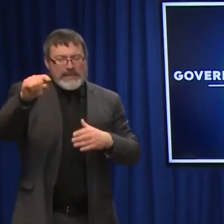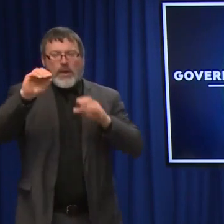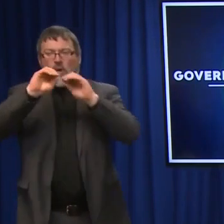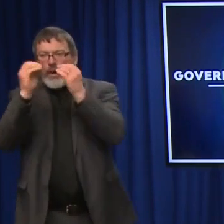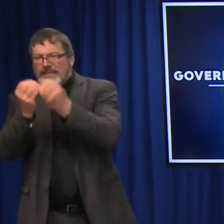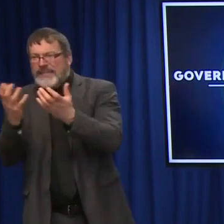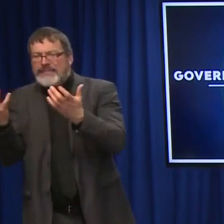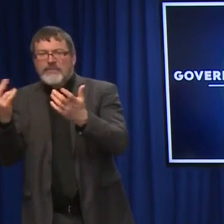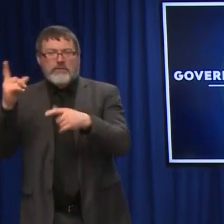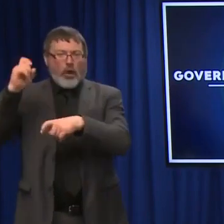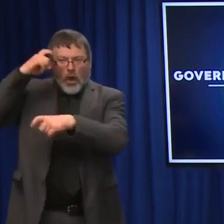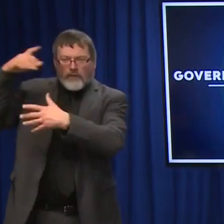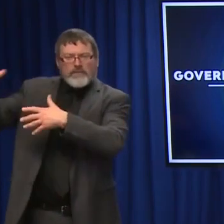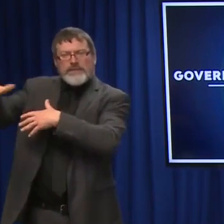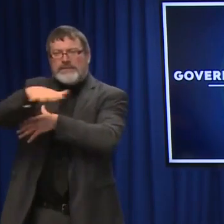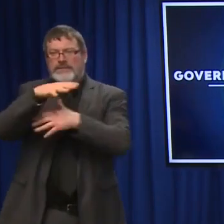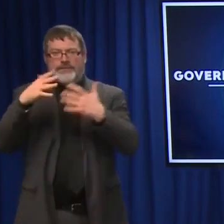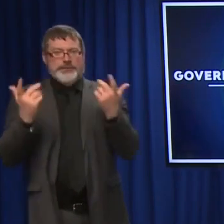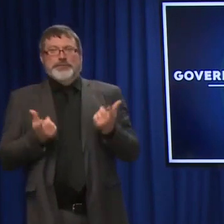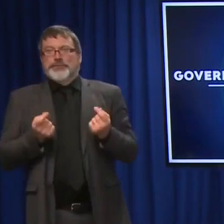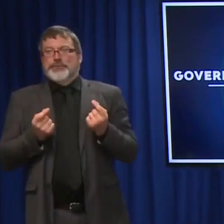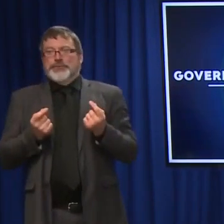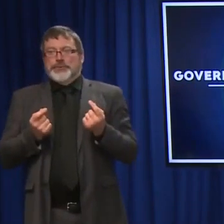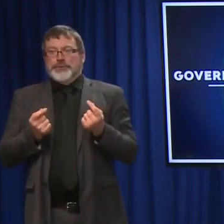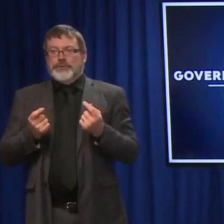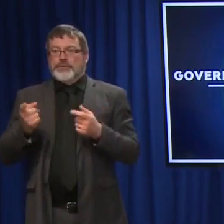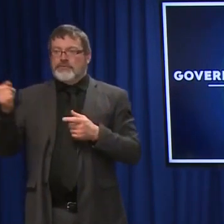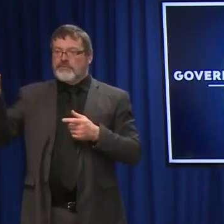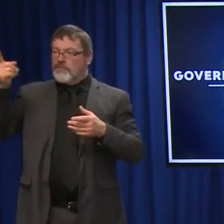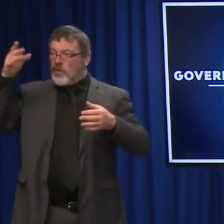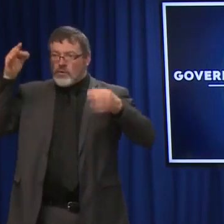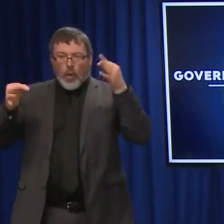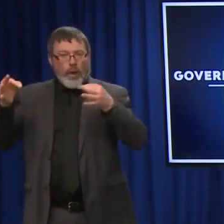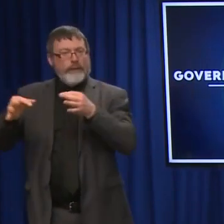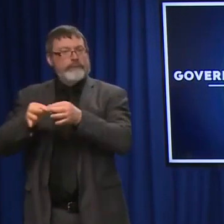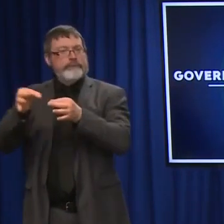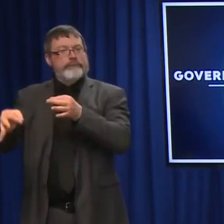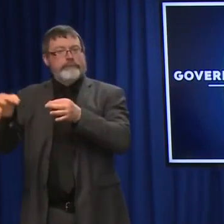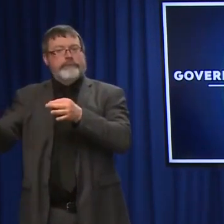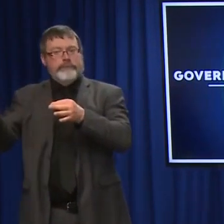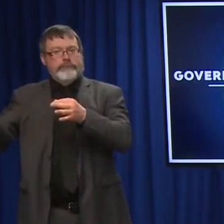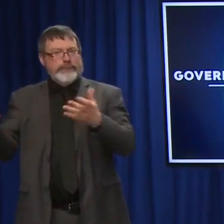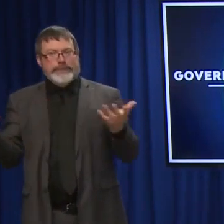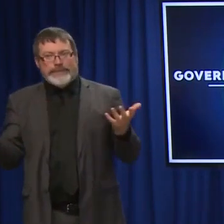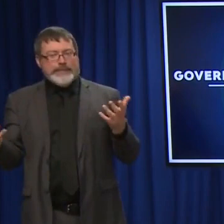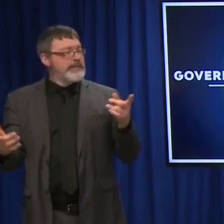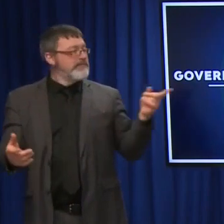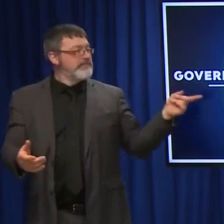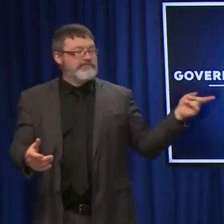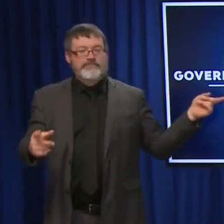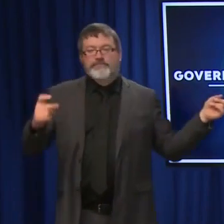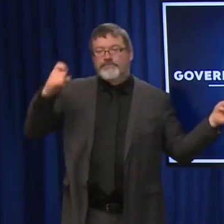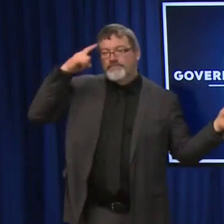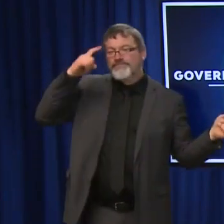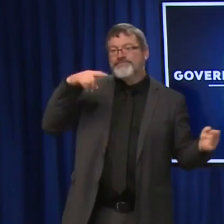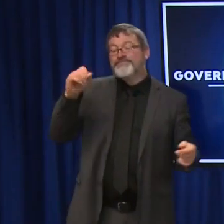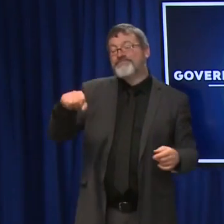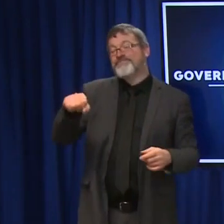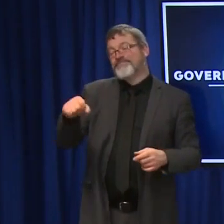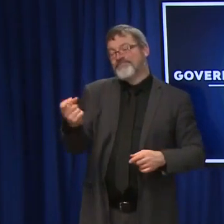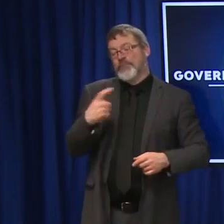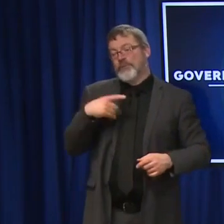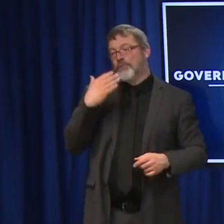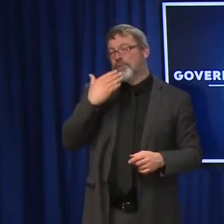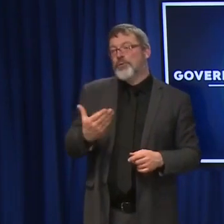in here for weeks, if not months? That's a great question. So the question for those who didn't hear is really about all the different types of vaccine mandates, specifically out of